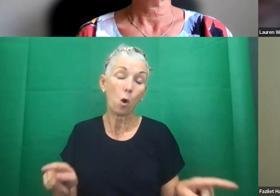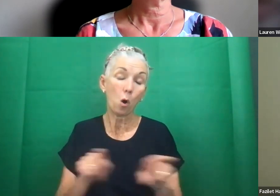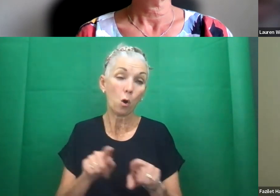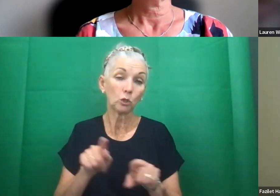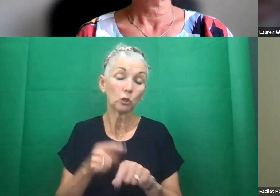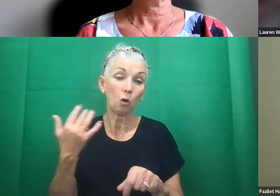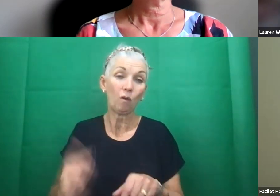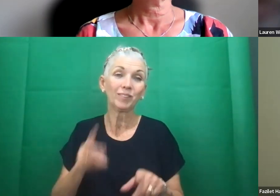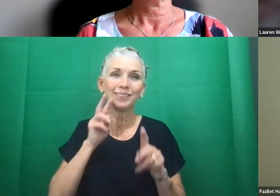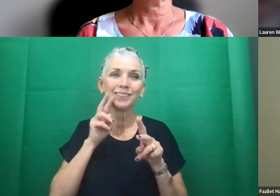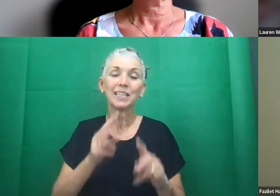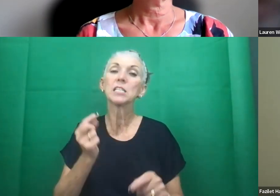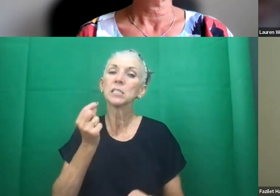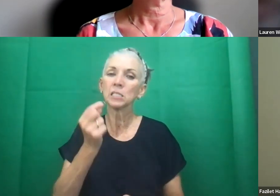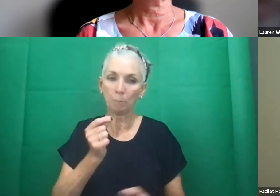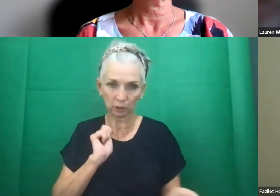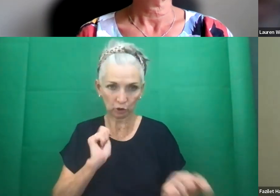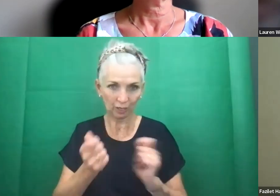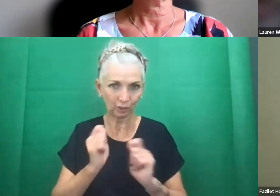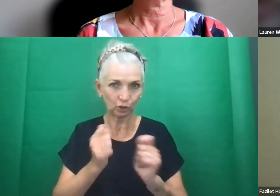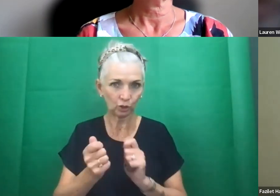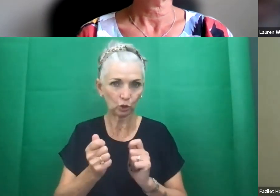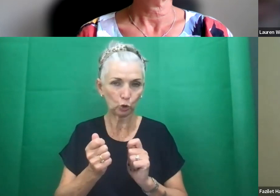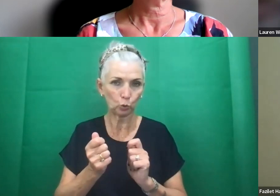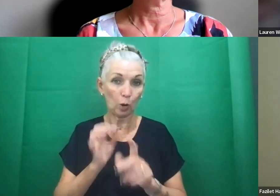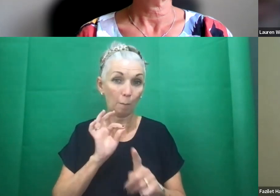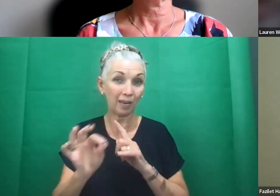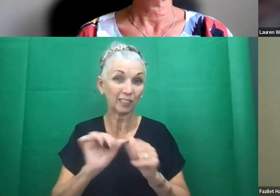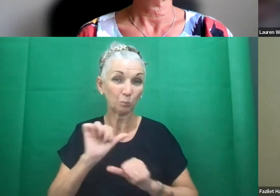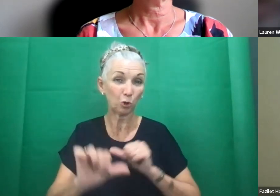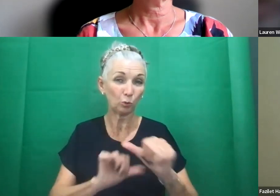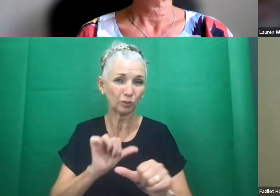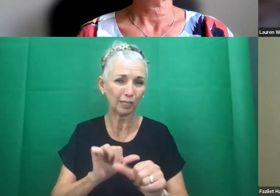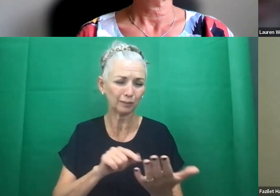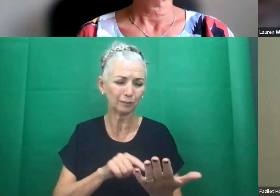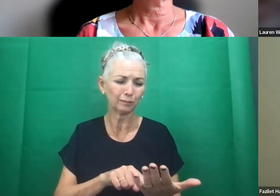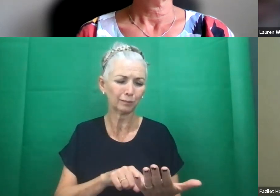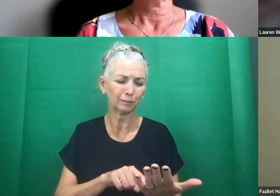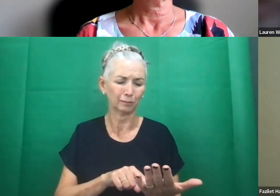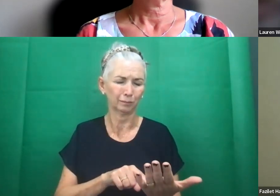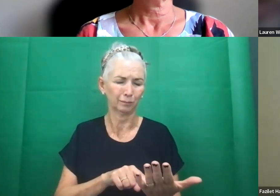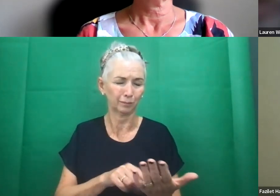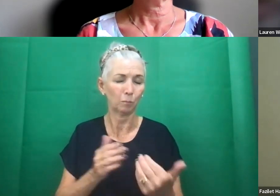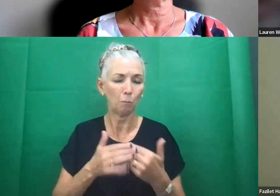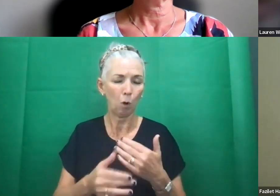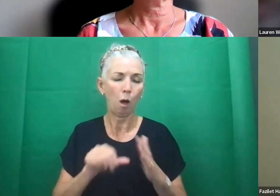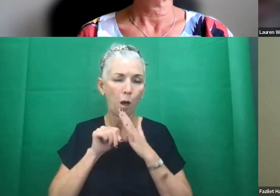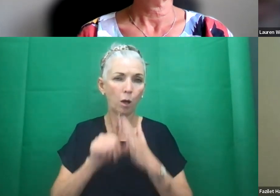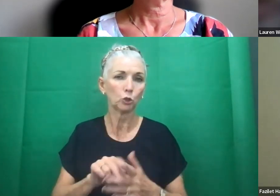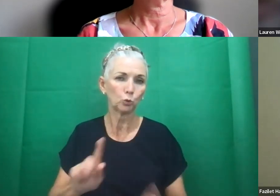changes it's making to the appeals process will actually make it harder for parents to challenge. And the other thing I should say is